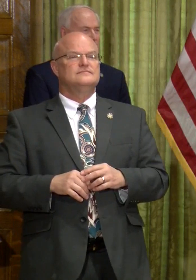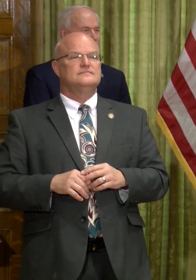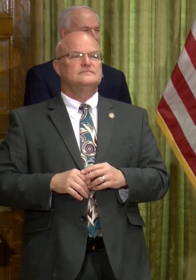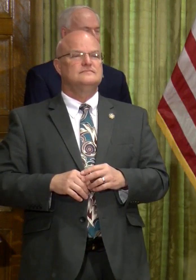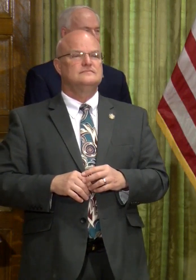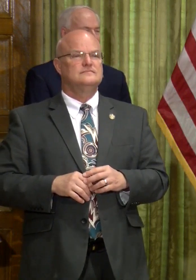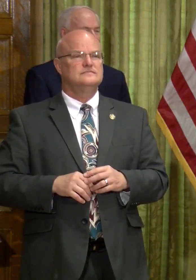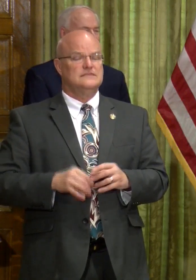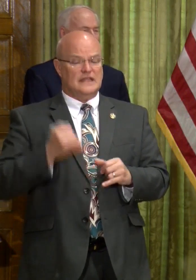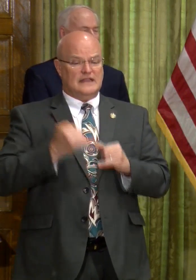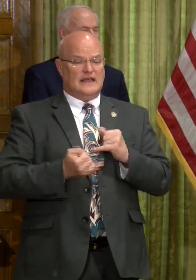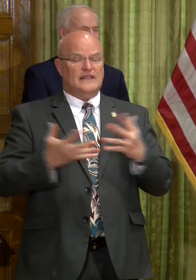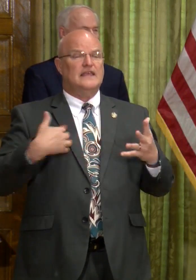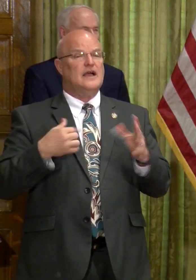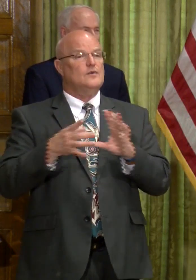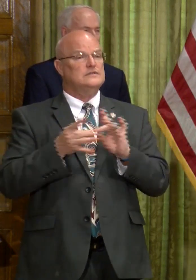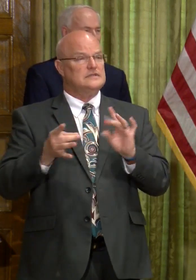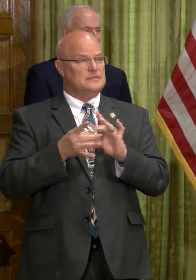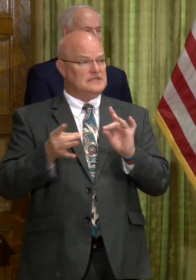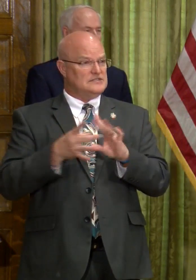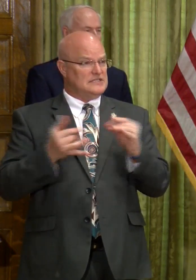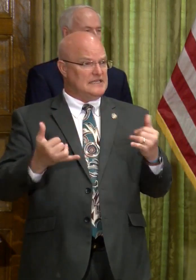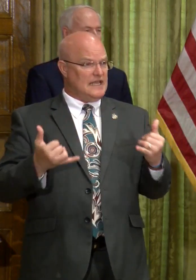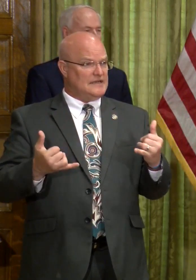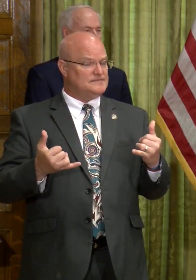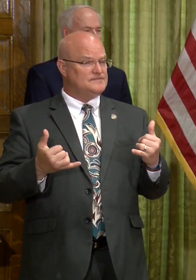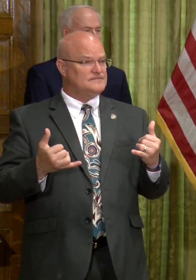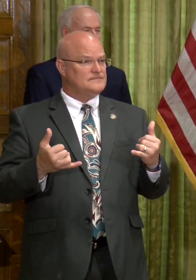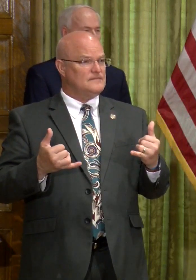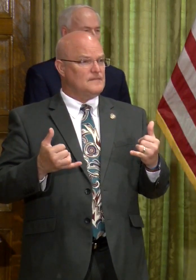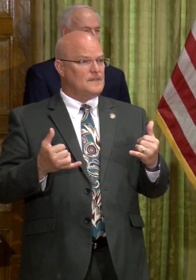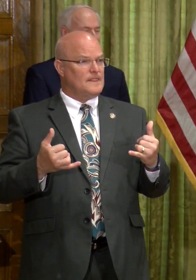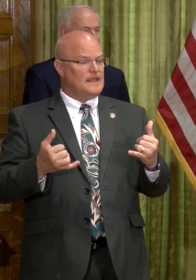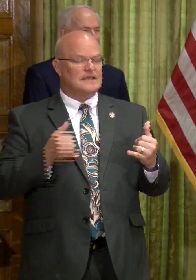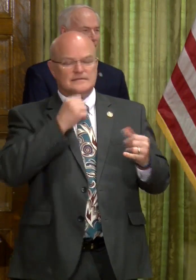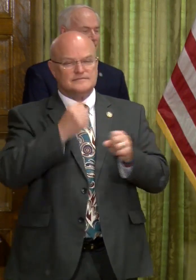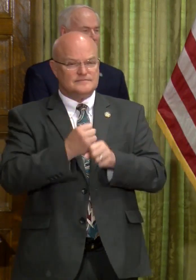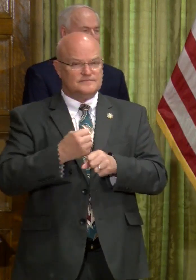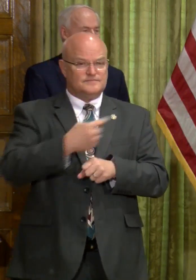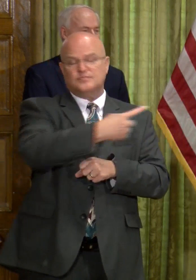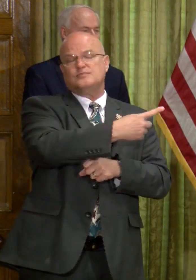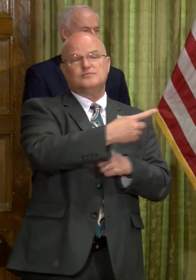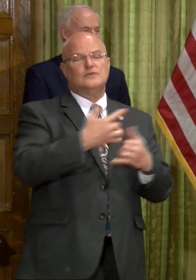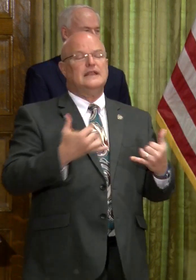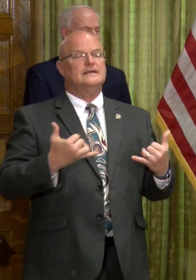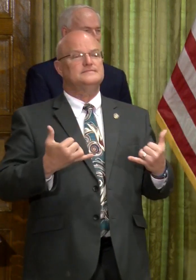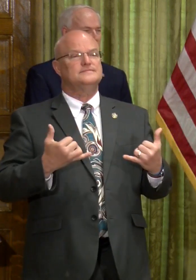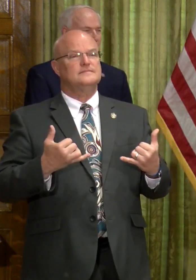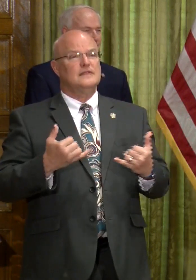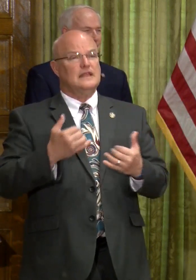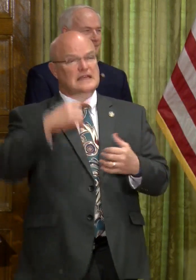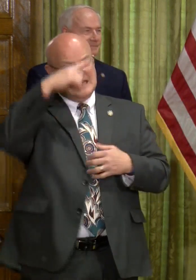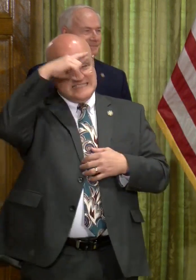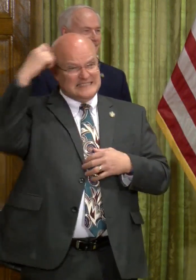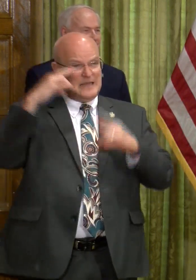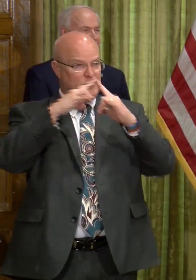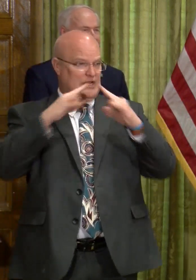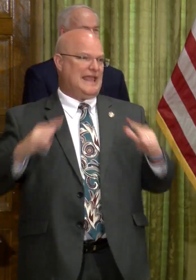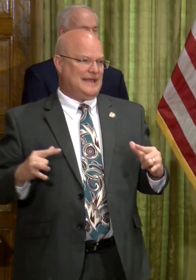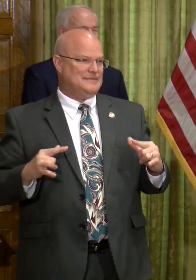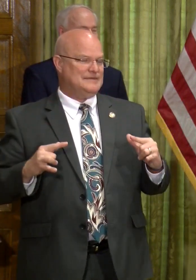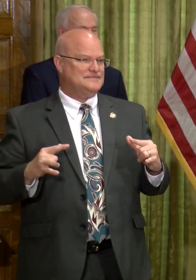The last thing that I'd like to mention may seem very unrelated to what I've just been talking about. about summer camp.